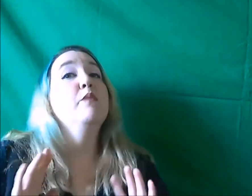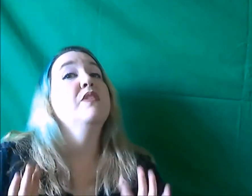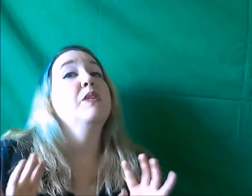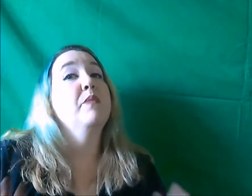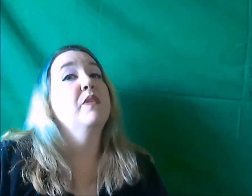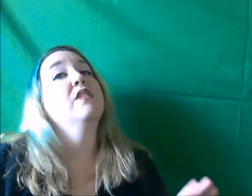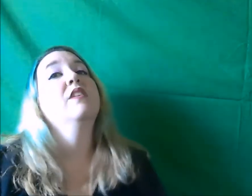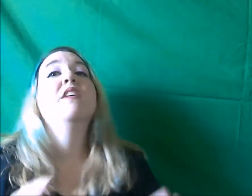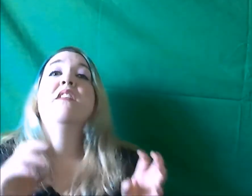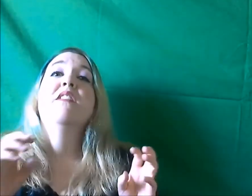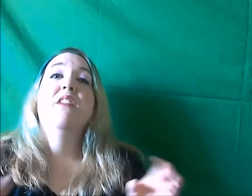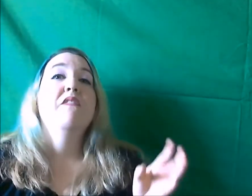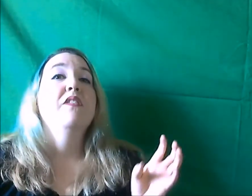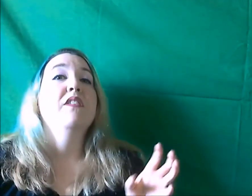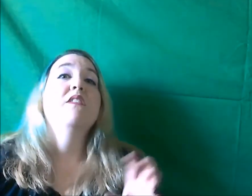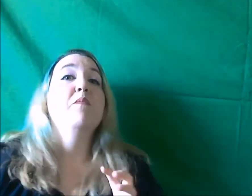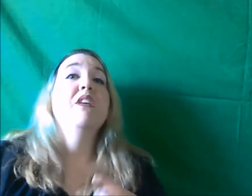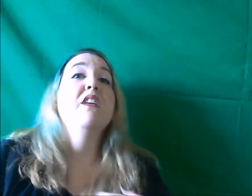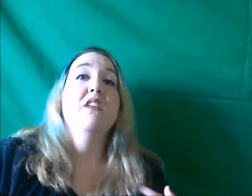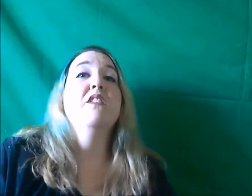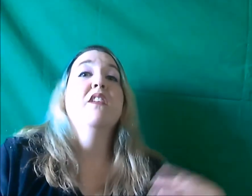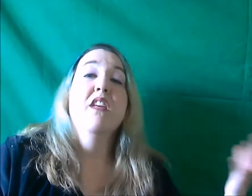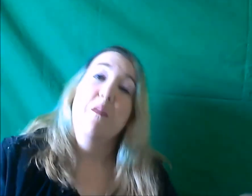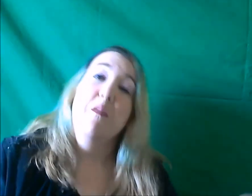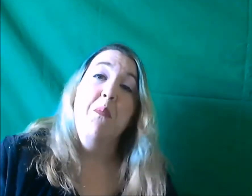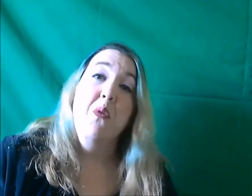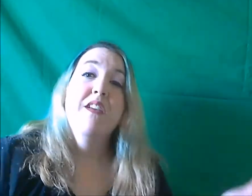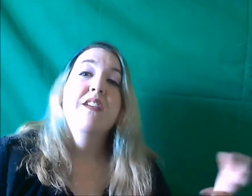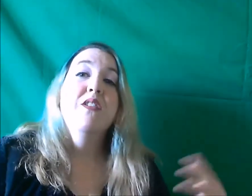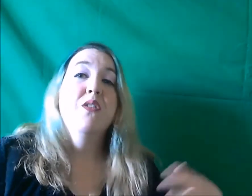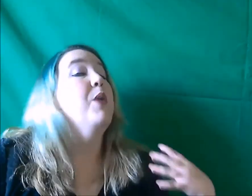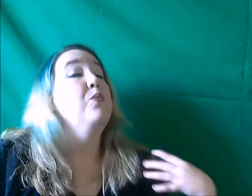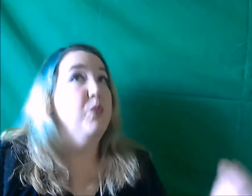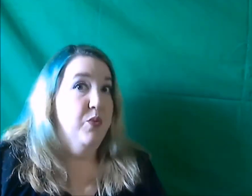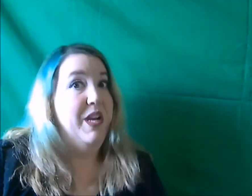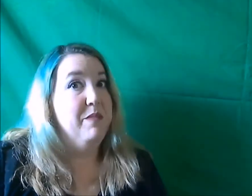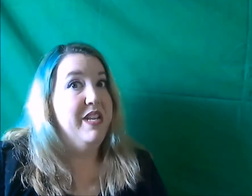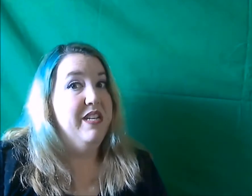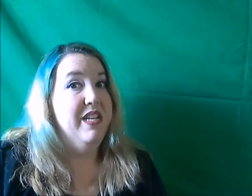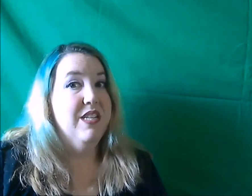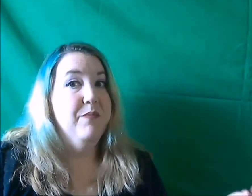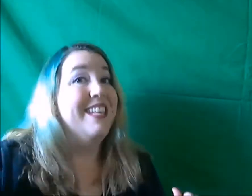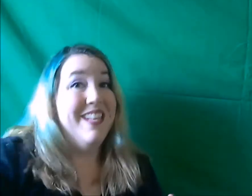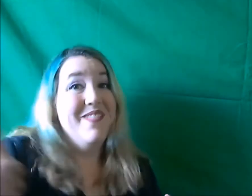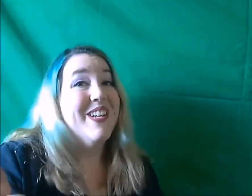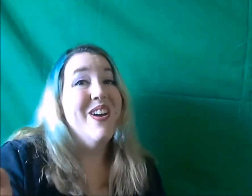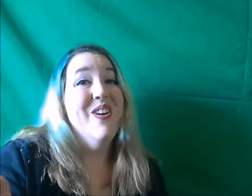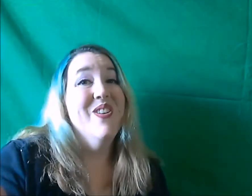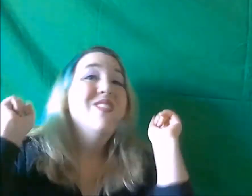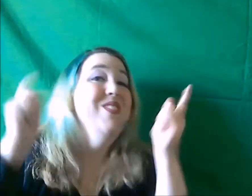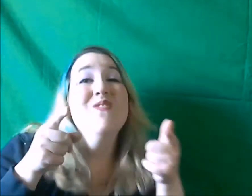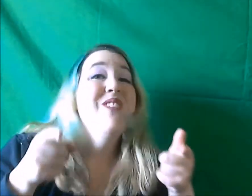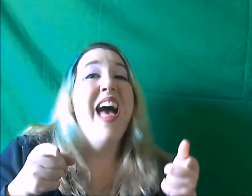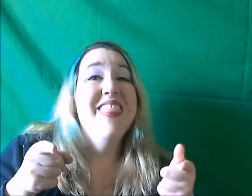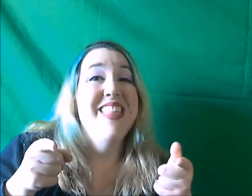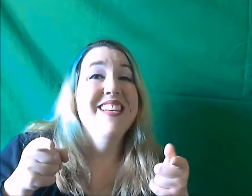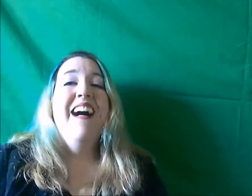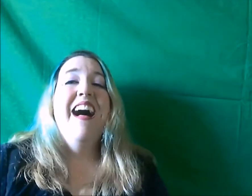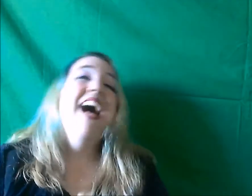person definitely something easy to keep up with. I would recommend it. Give it a go. You got this. Also